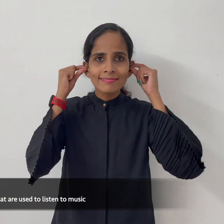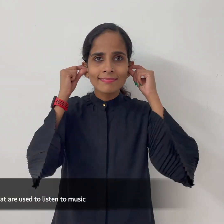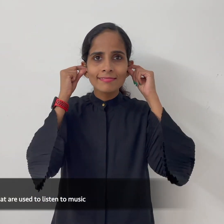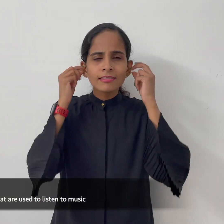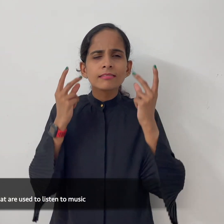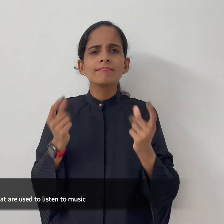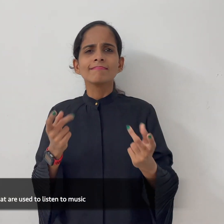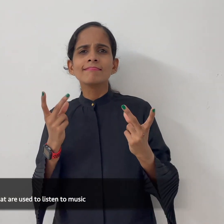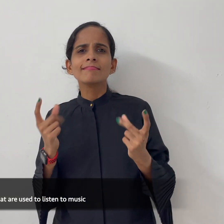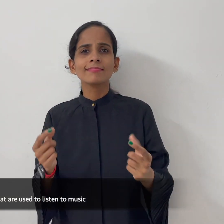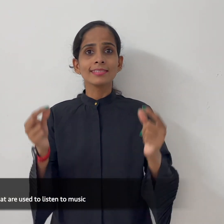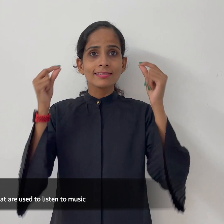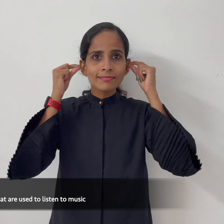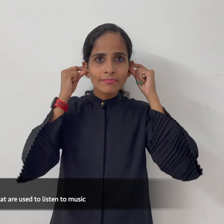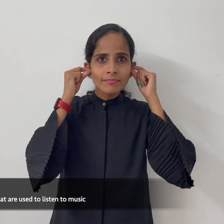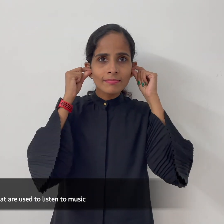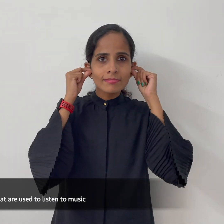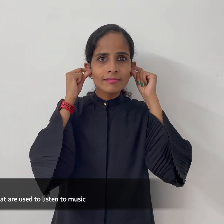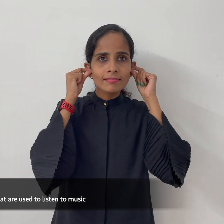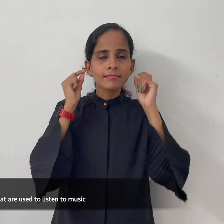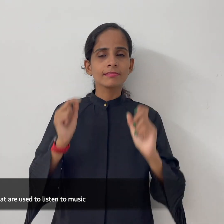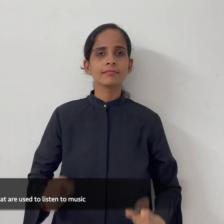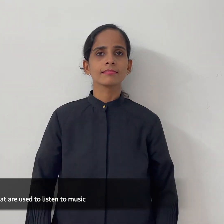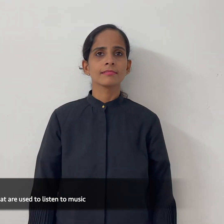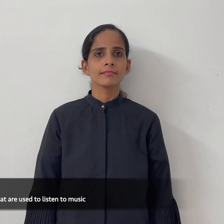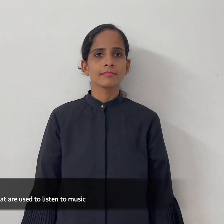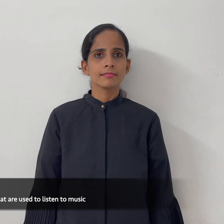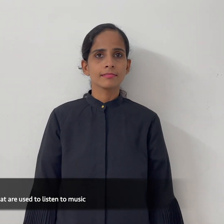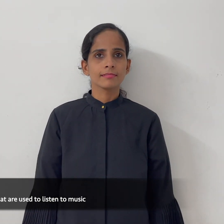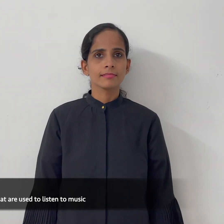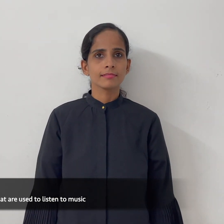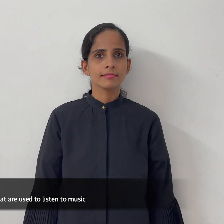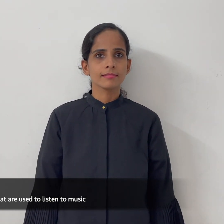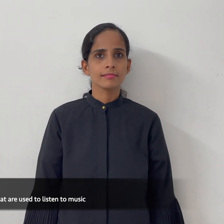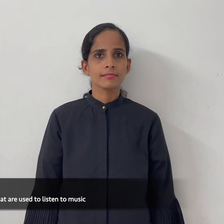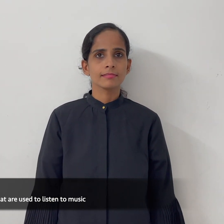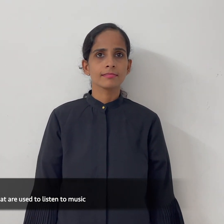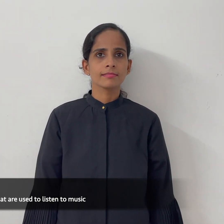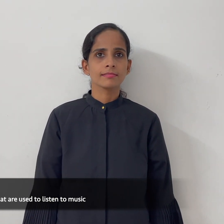ear buds gadgets that go in the ear that are used to listen to music